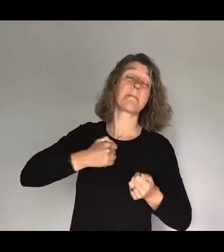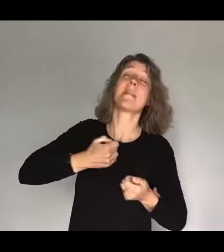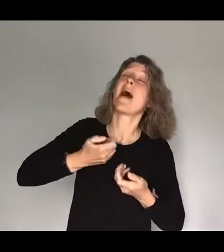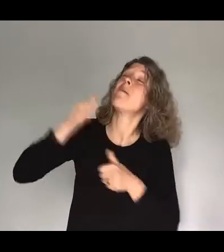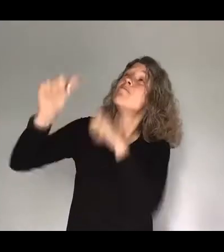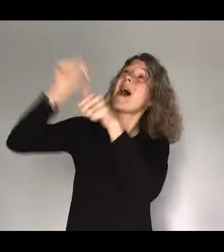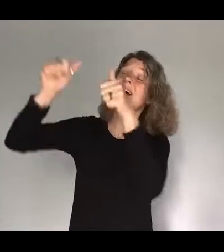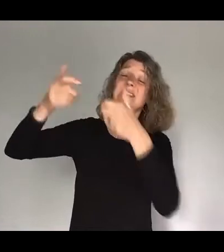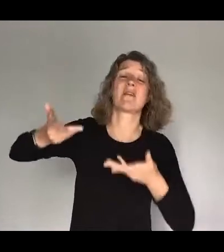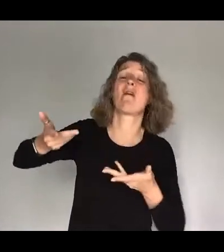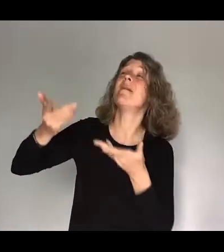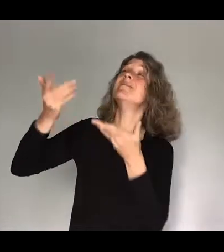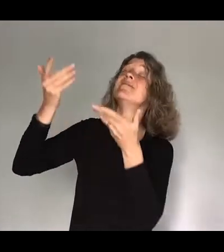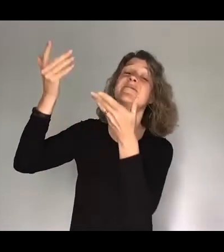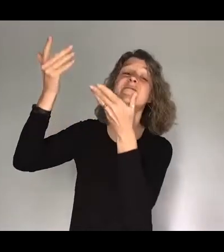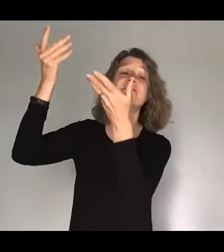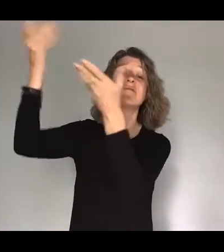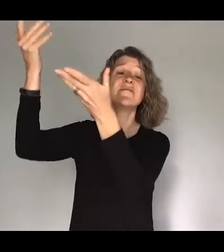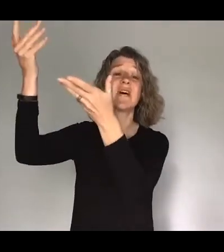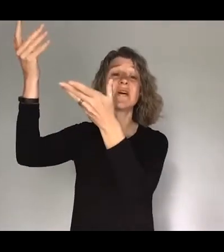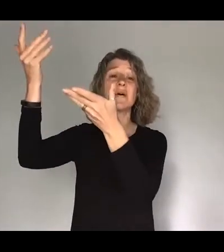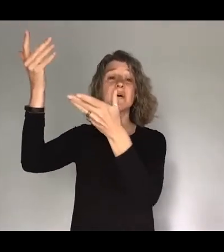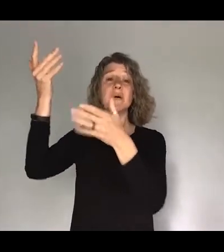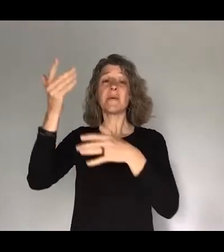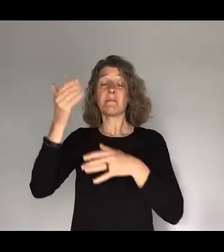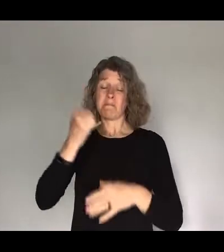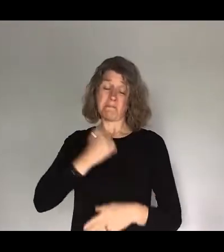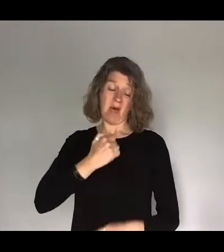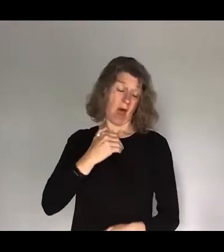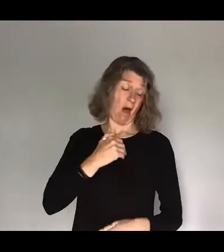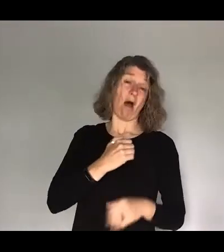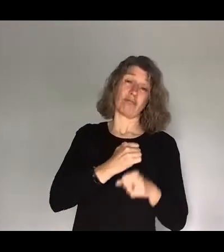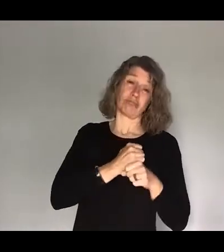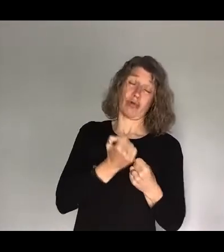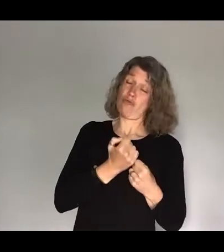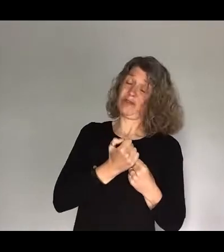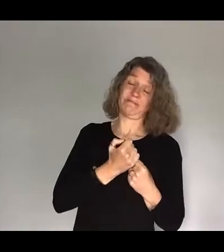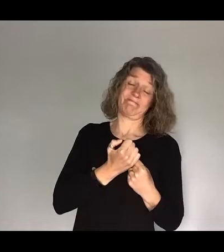Even with a broken heart, I'm singing hallelujah